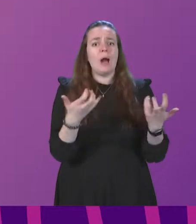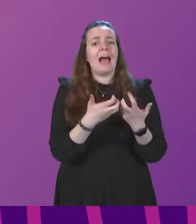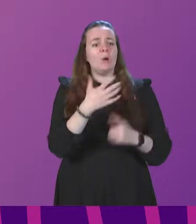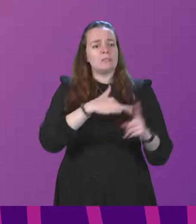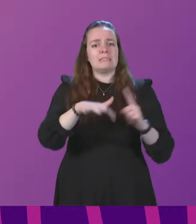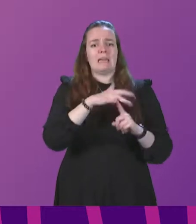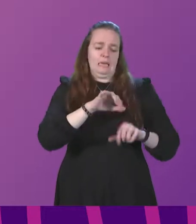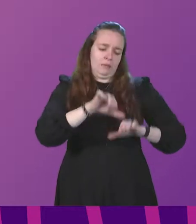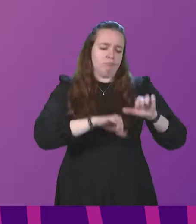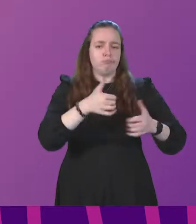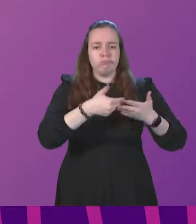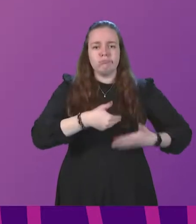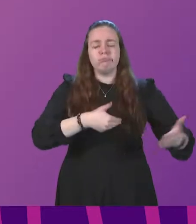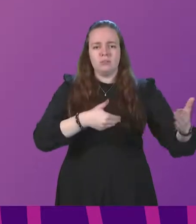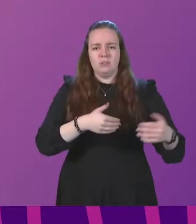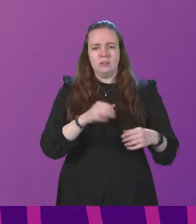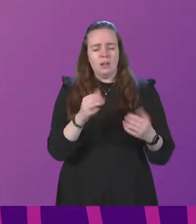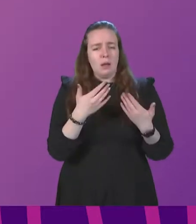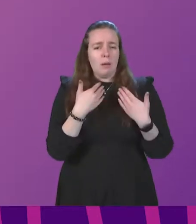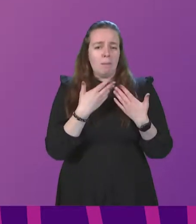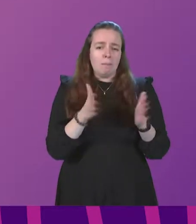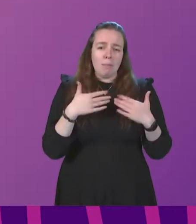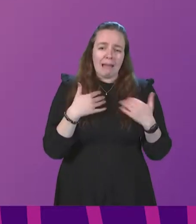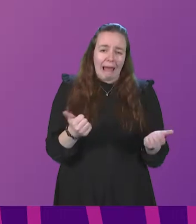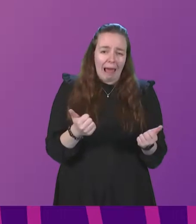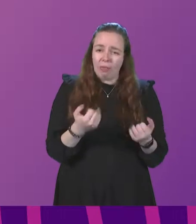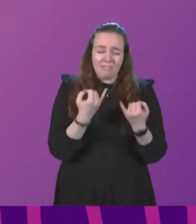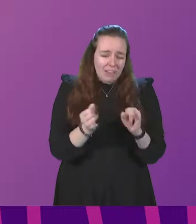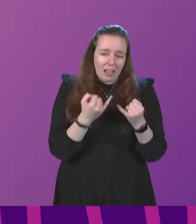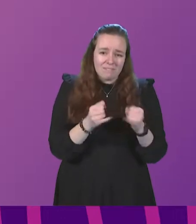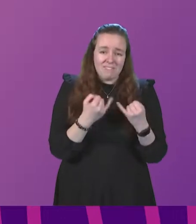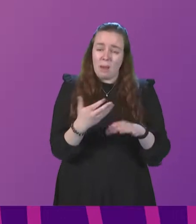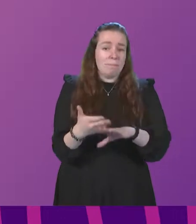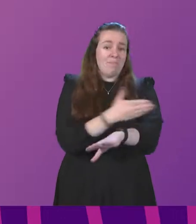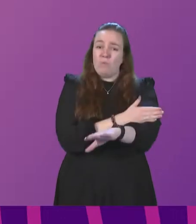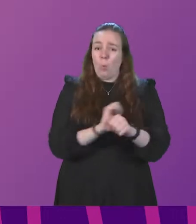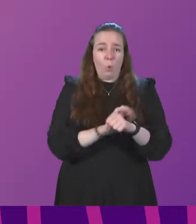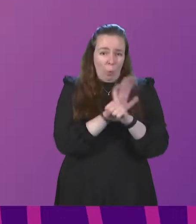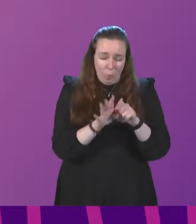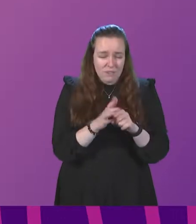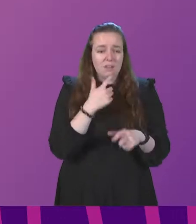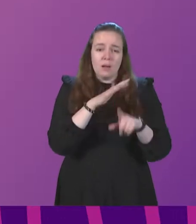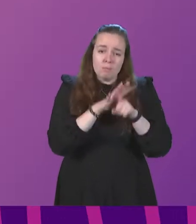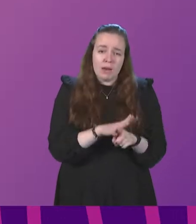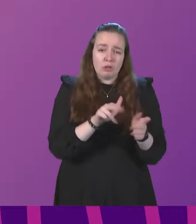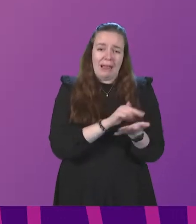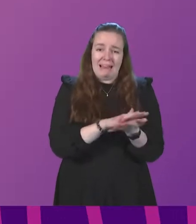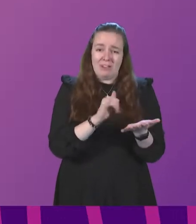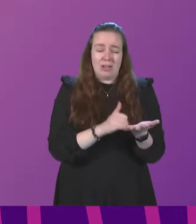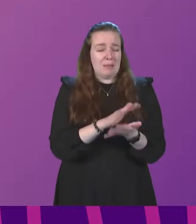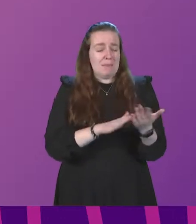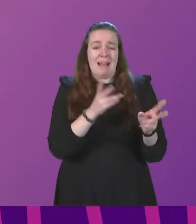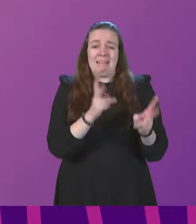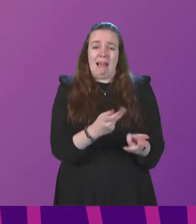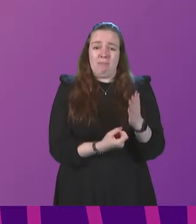is progressing. Years of public health failures that predate the pandemic and mounting pressure on our NHS are robbing people of their best years.